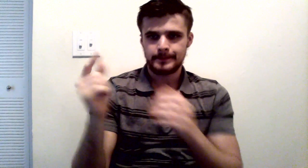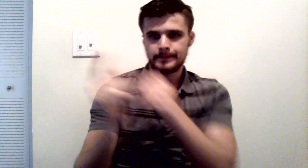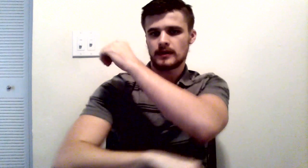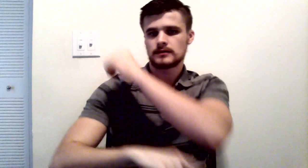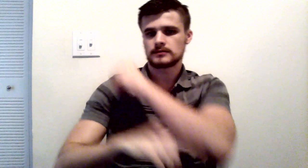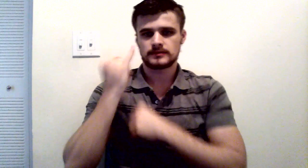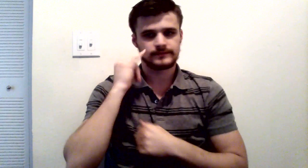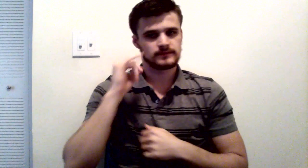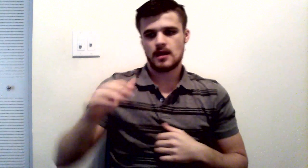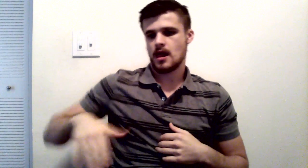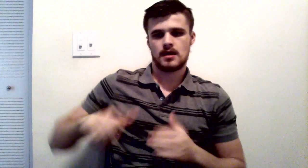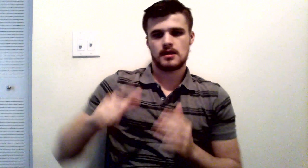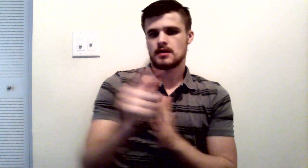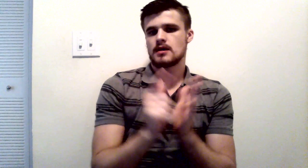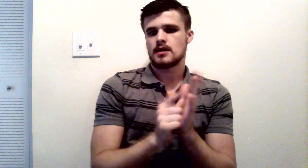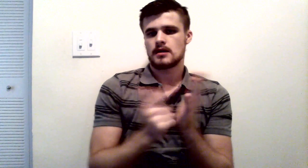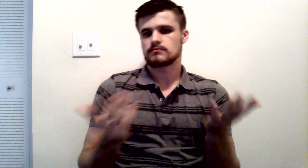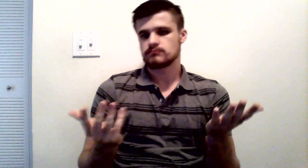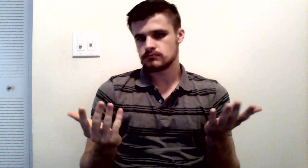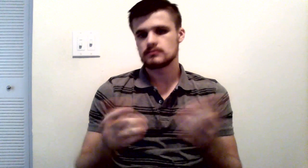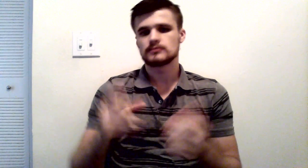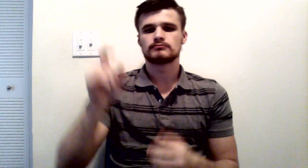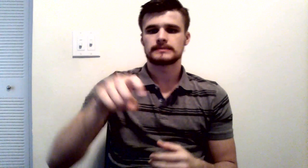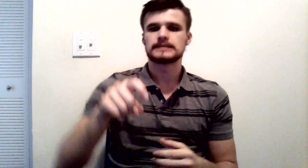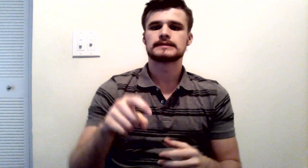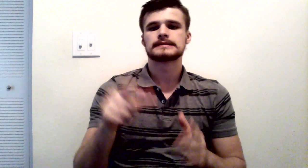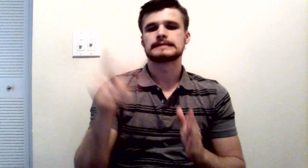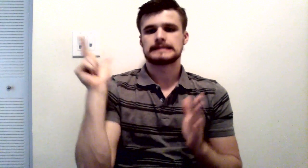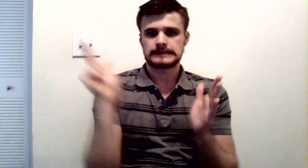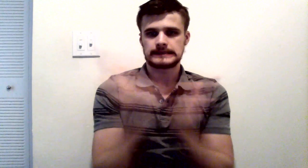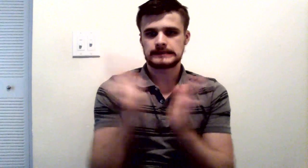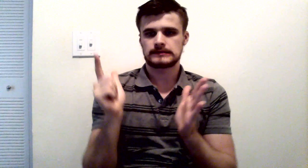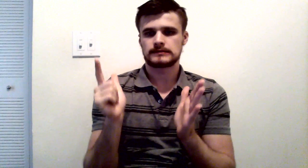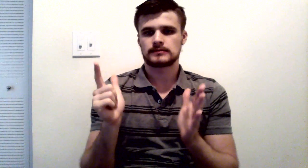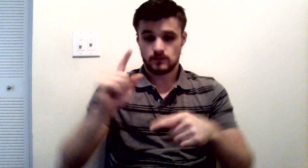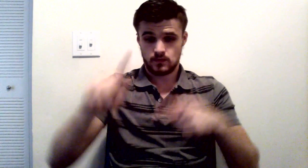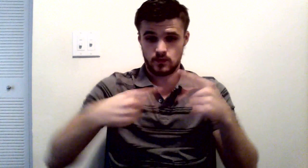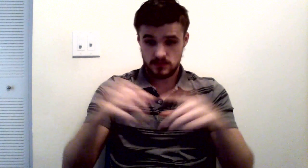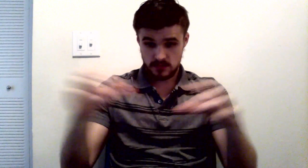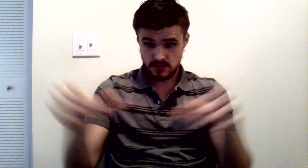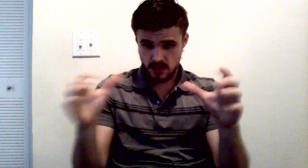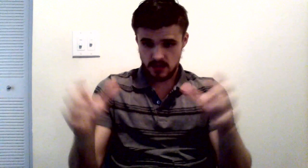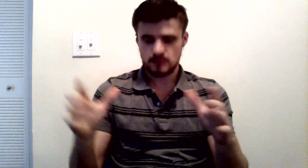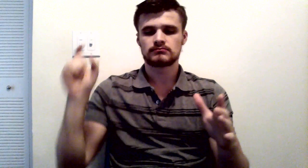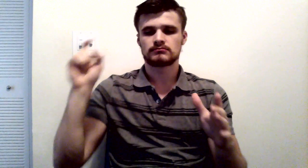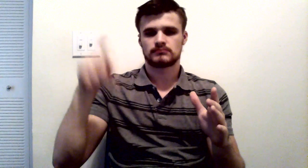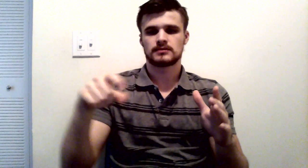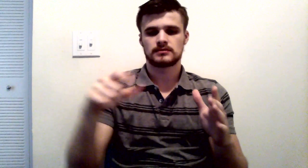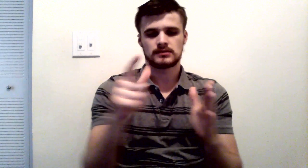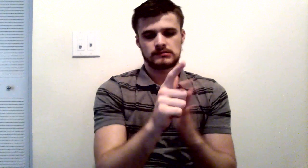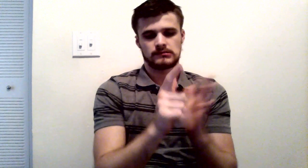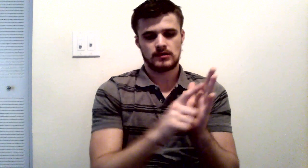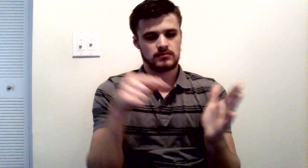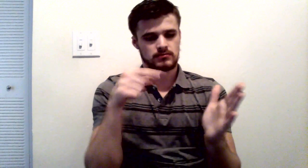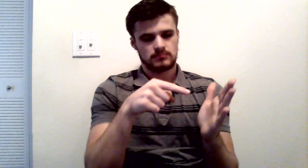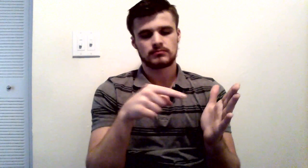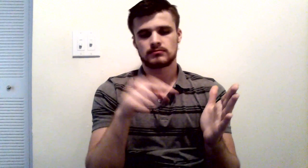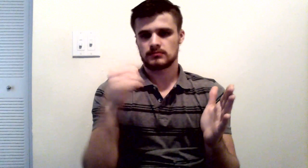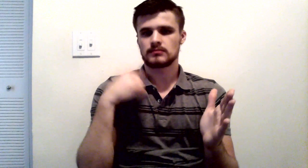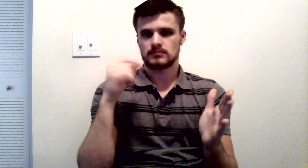So, something must be illegal at the time of the act. And then punishment, what distinguishes criminal